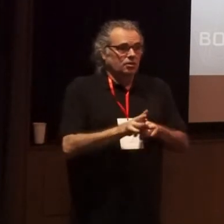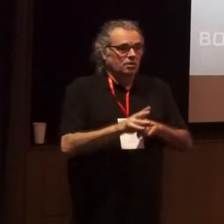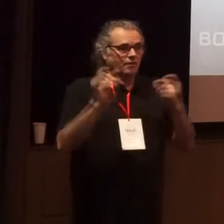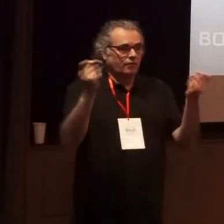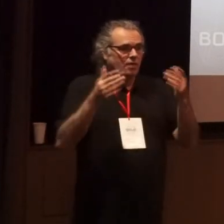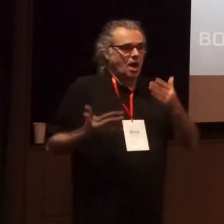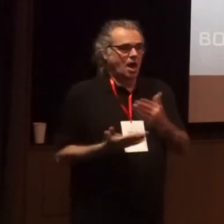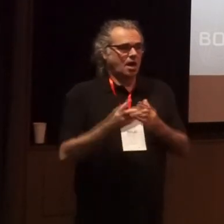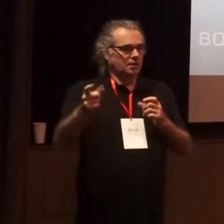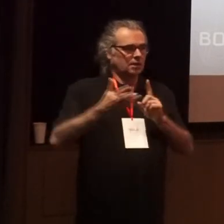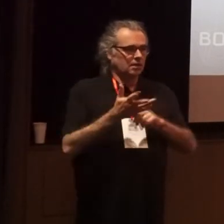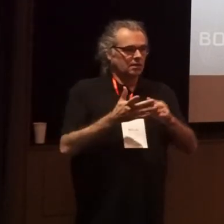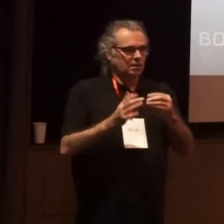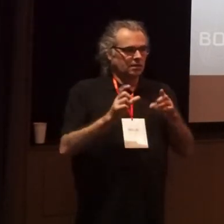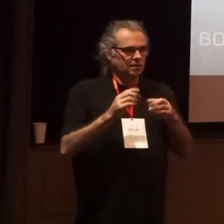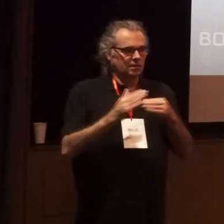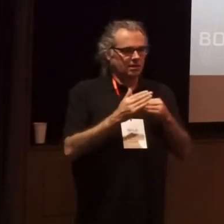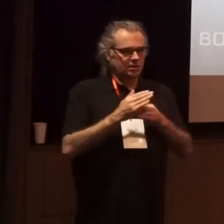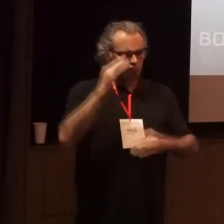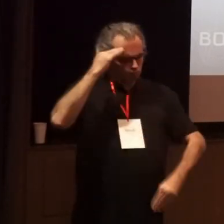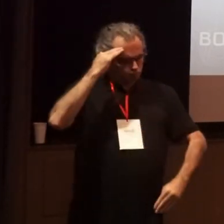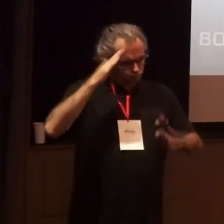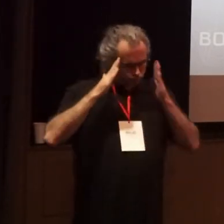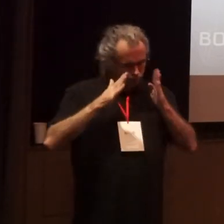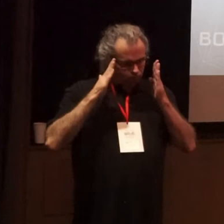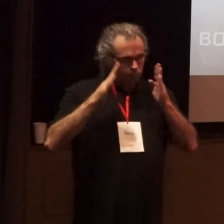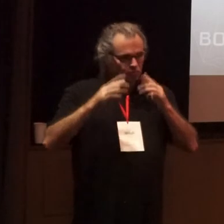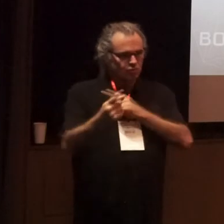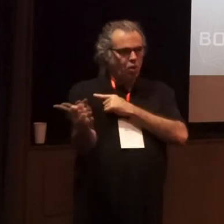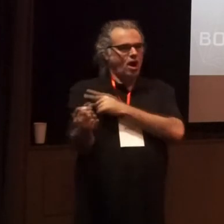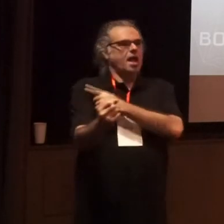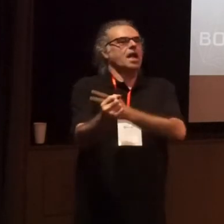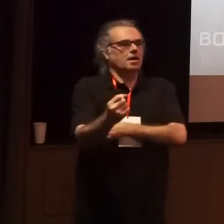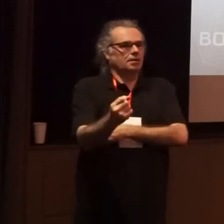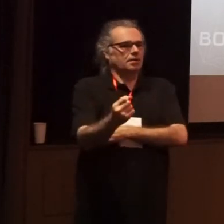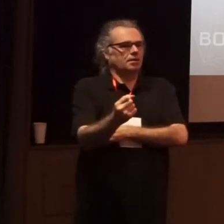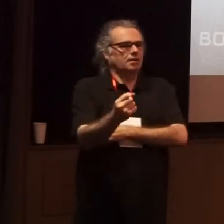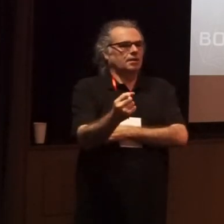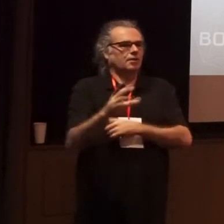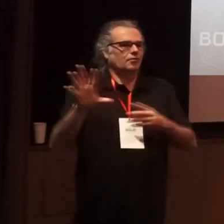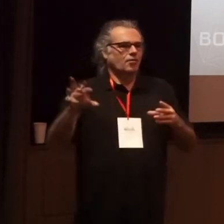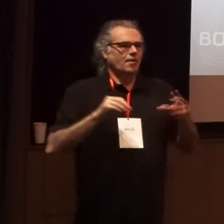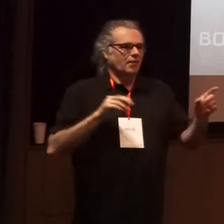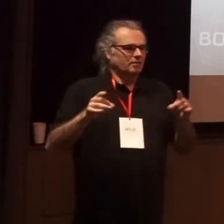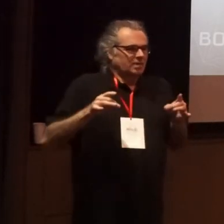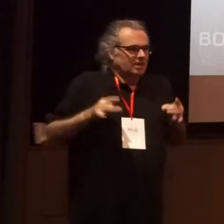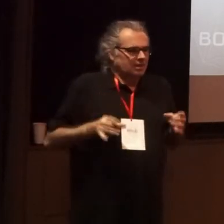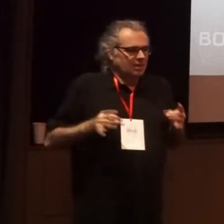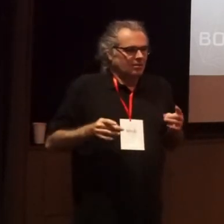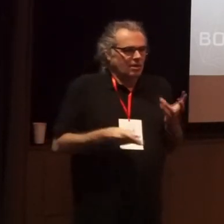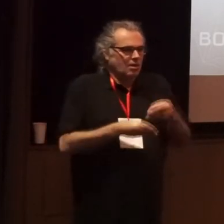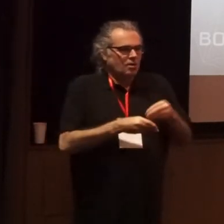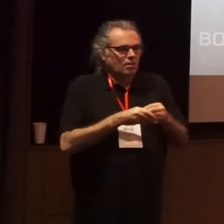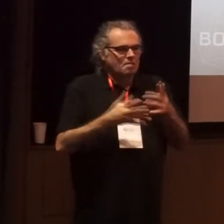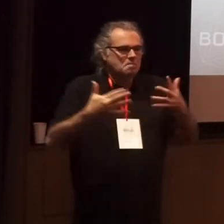under Liz's determined vision and direction and energy from already impressive beginnings now includes